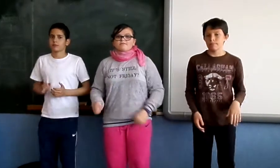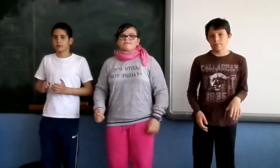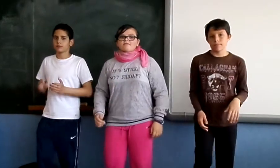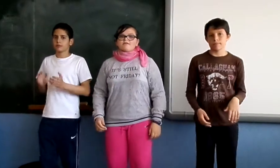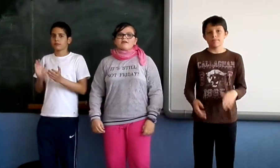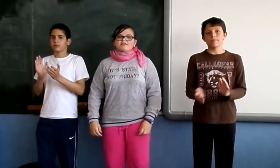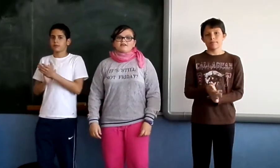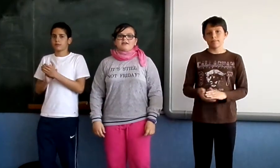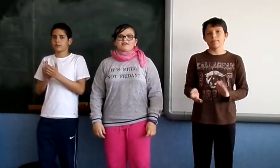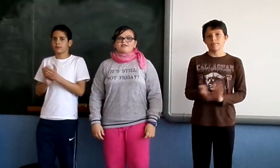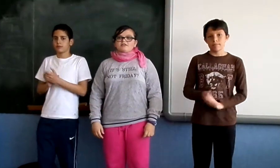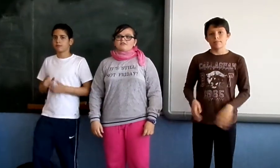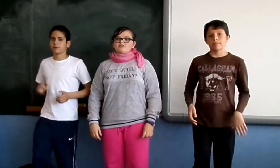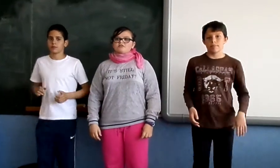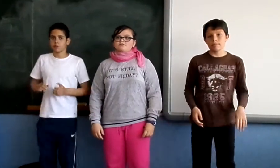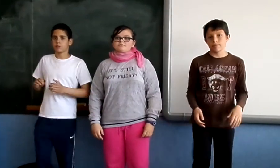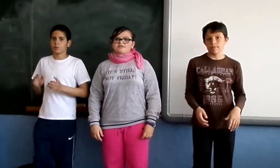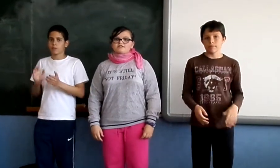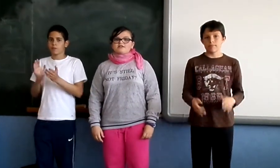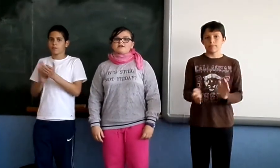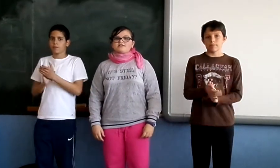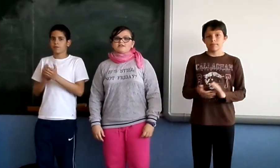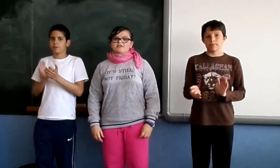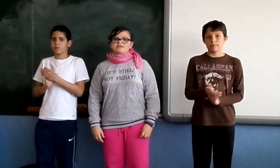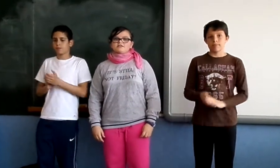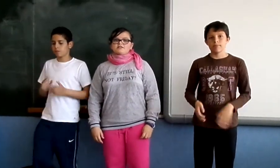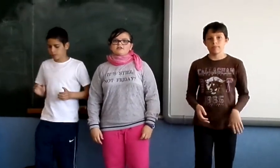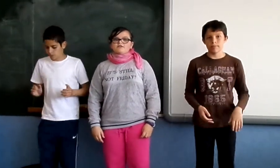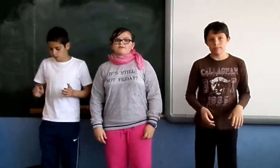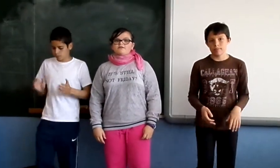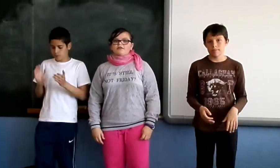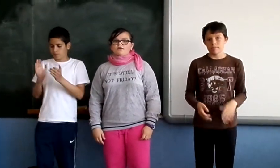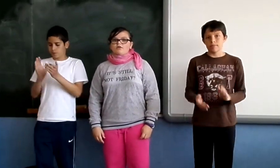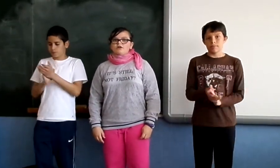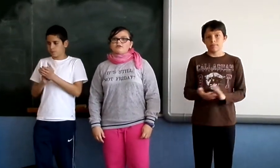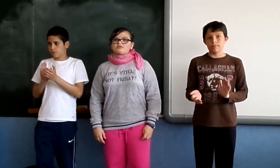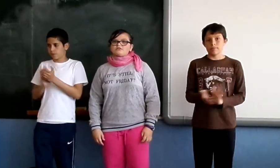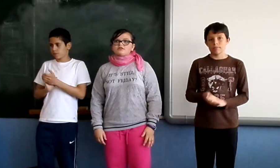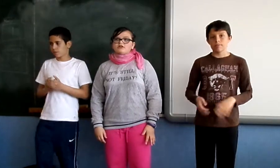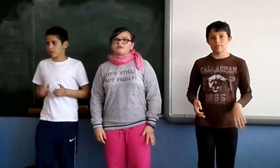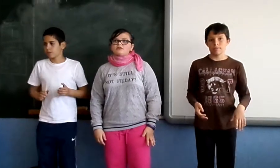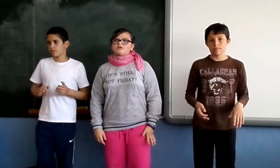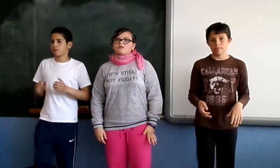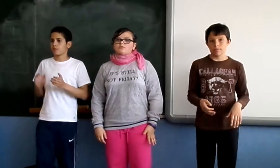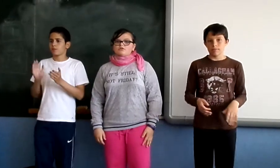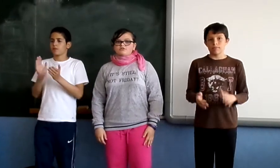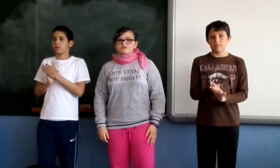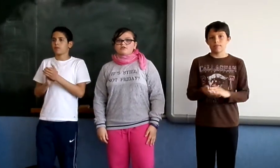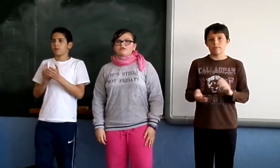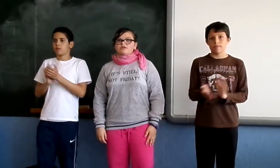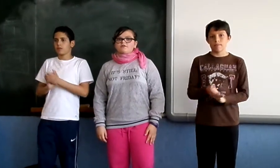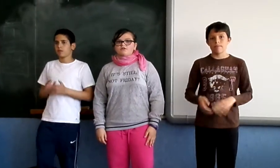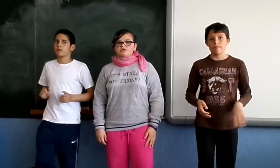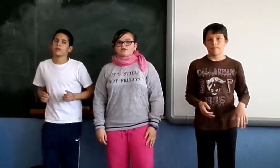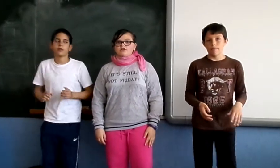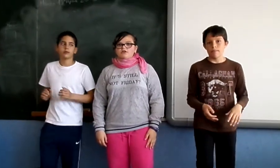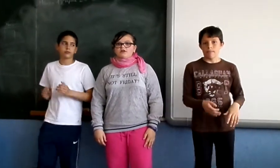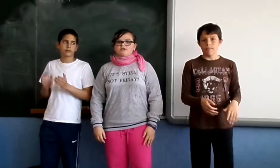The ingredients of pizza is red flour, salt, water, olive oil and